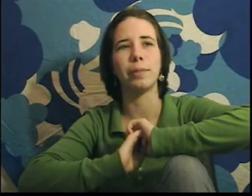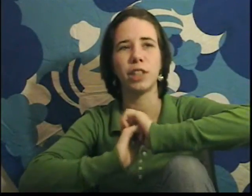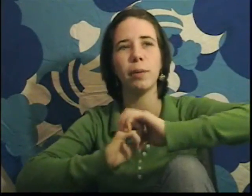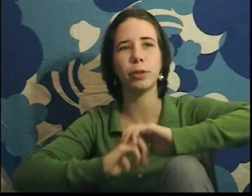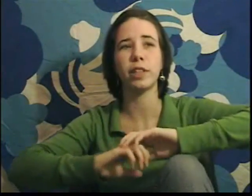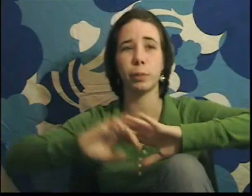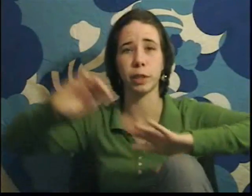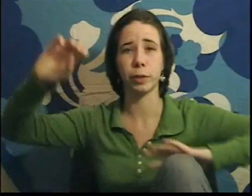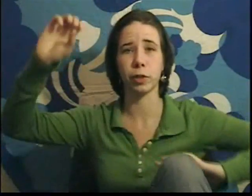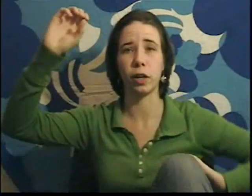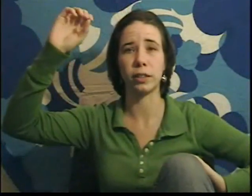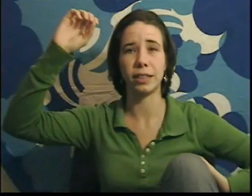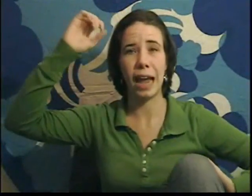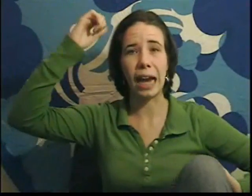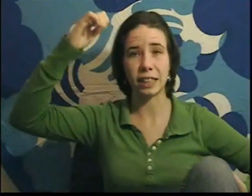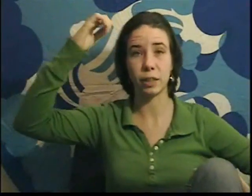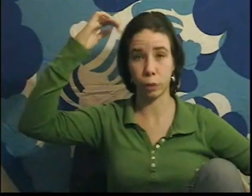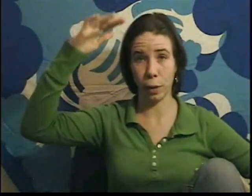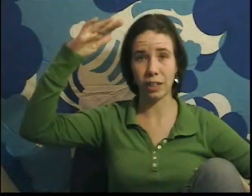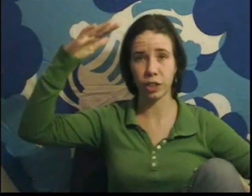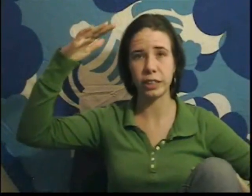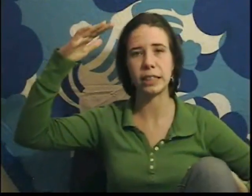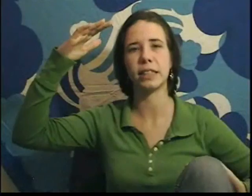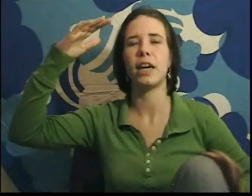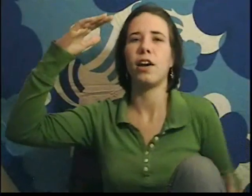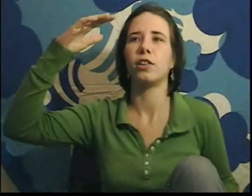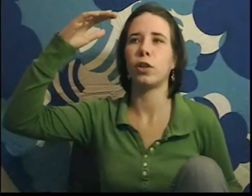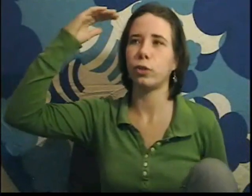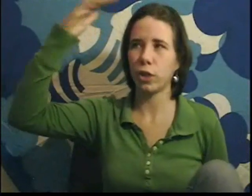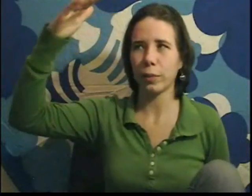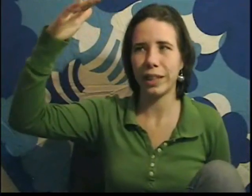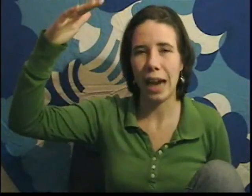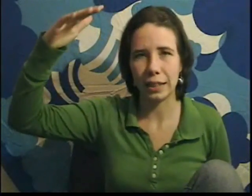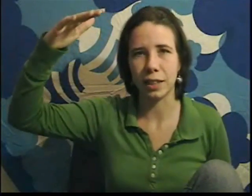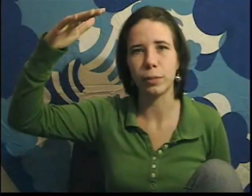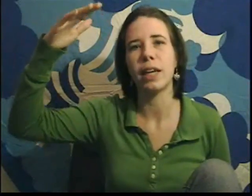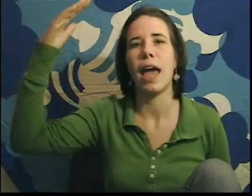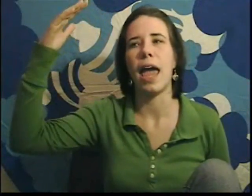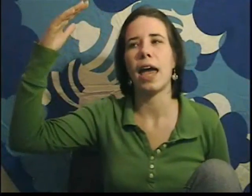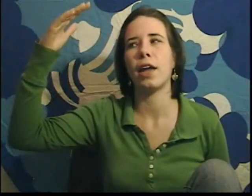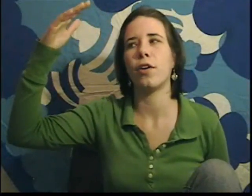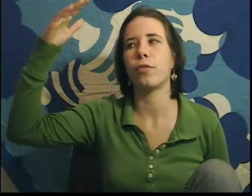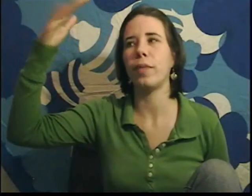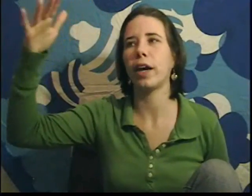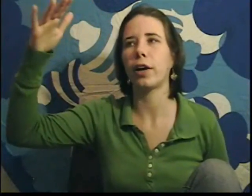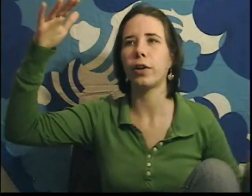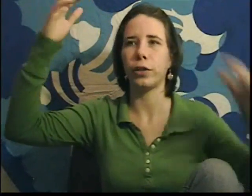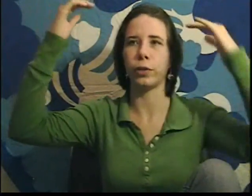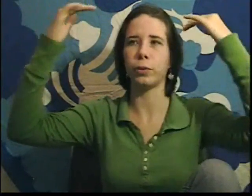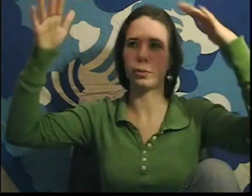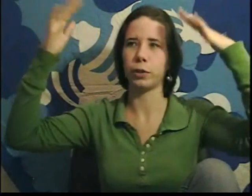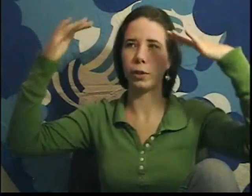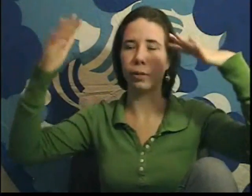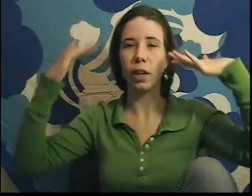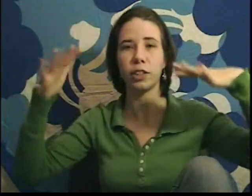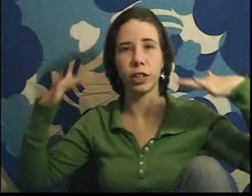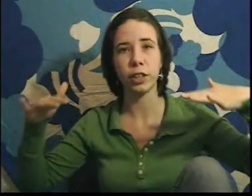in geometry these principles are called axioms, or postulates. So you start with the axioms, and from there you use logic